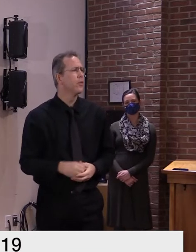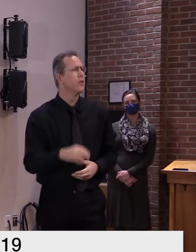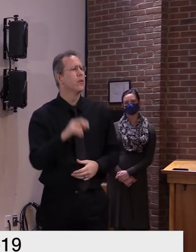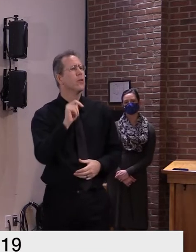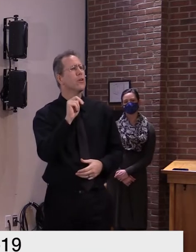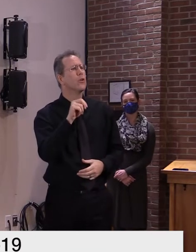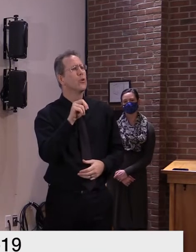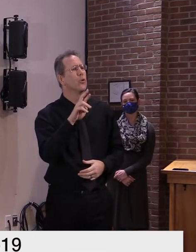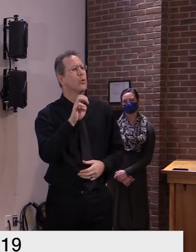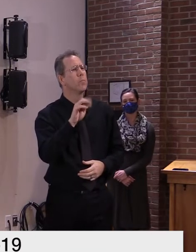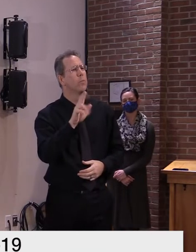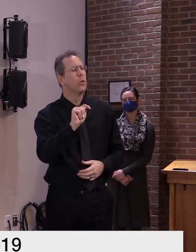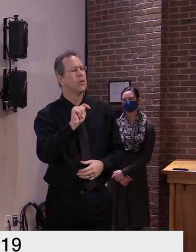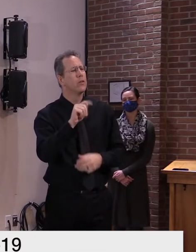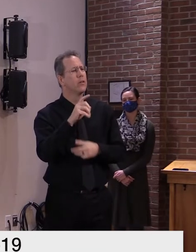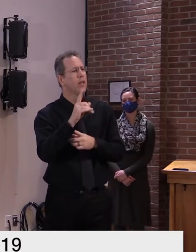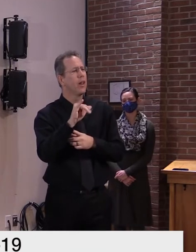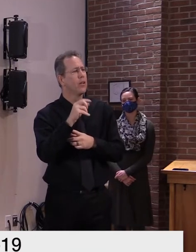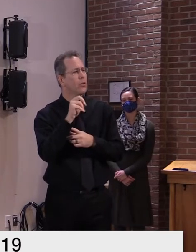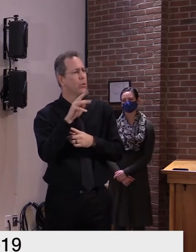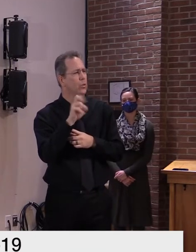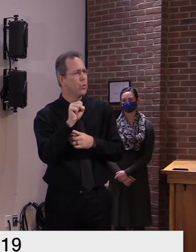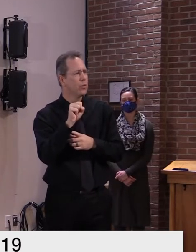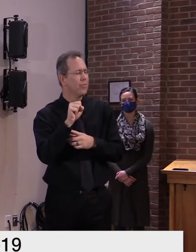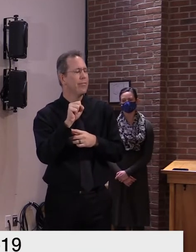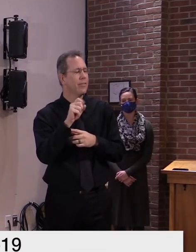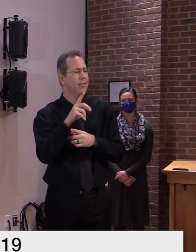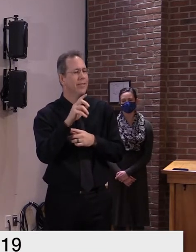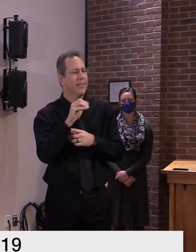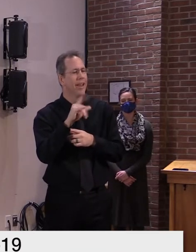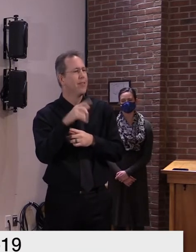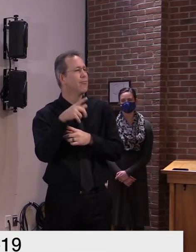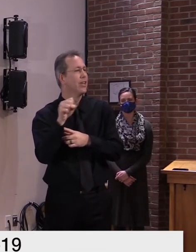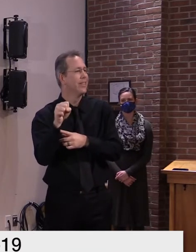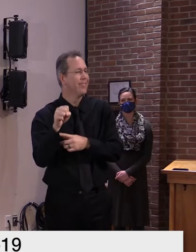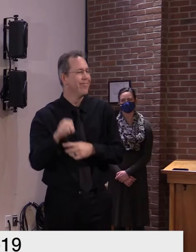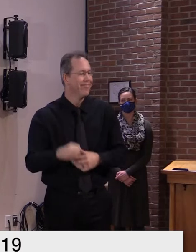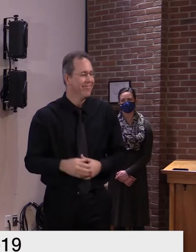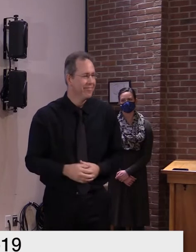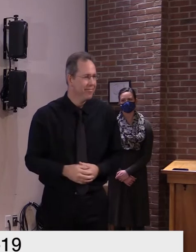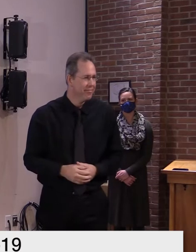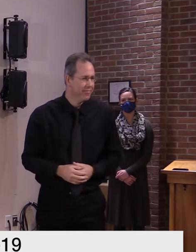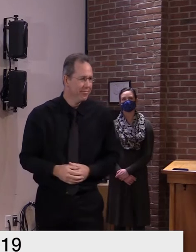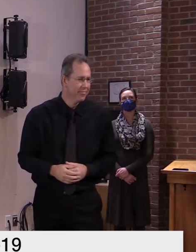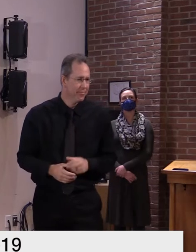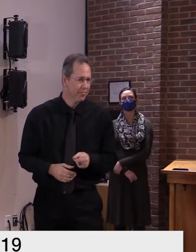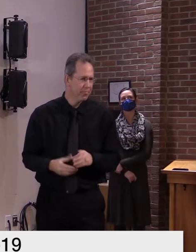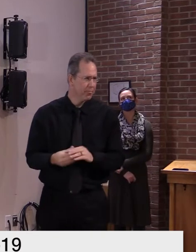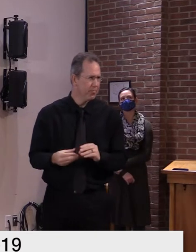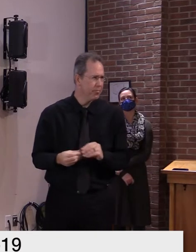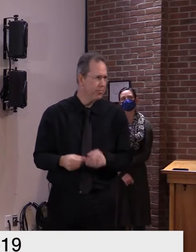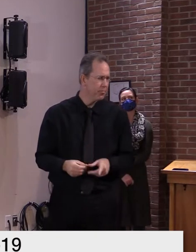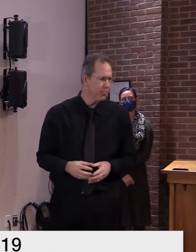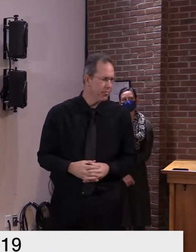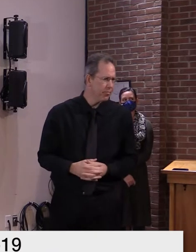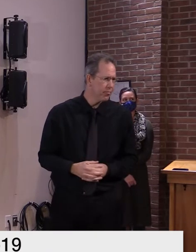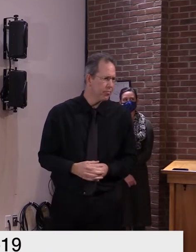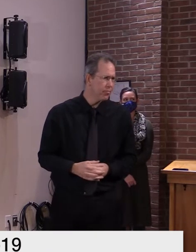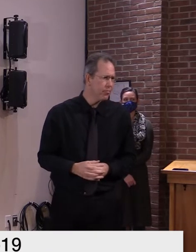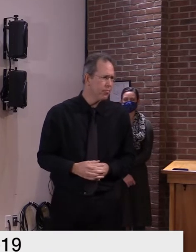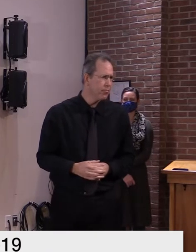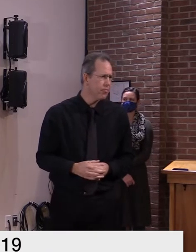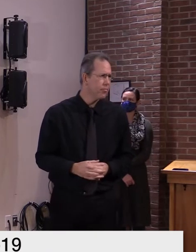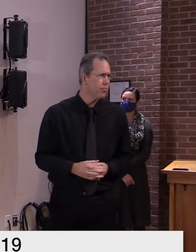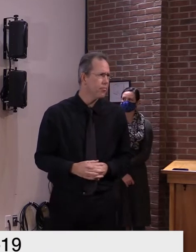express yes good morning with the vaccine inside do you see people are forgetting for lack of a better word not to get the other